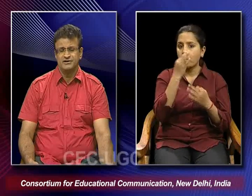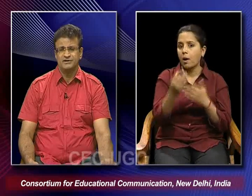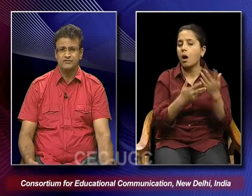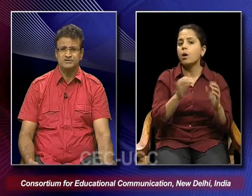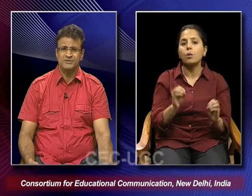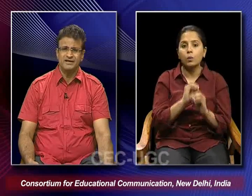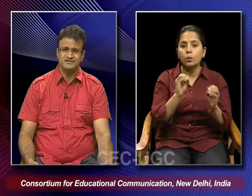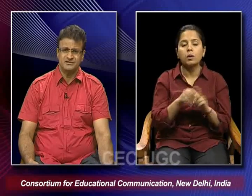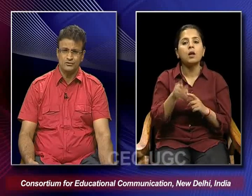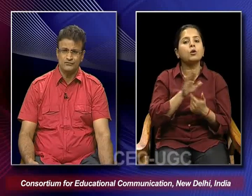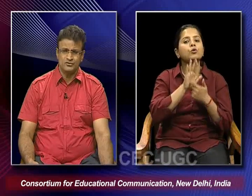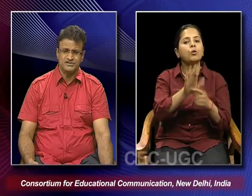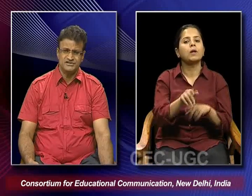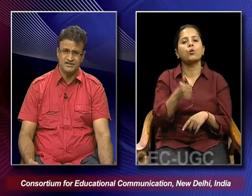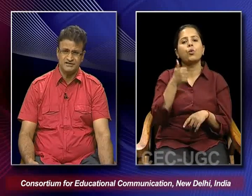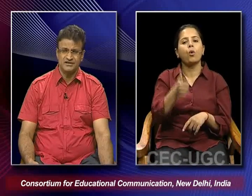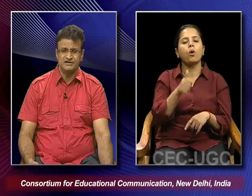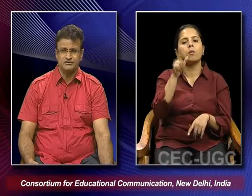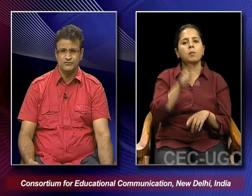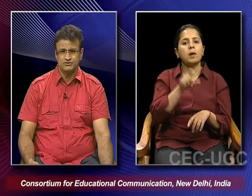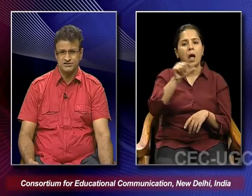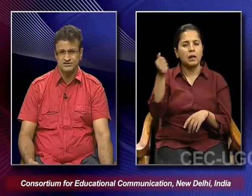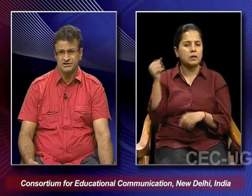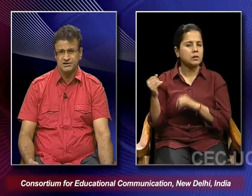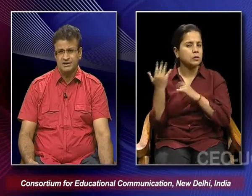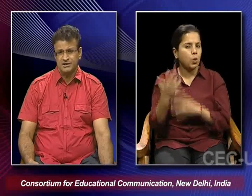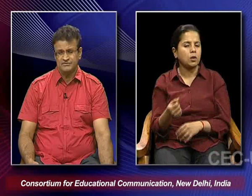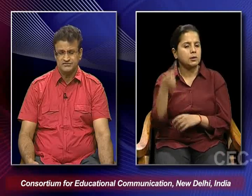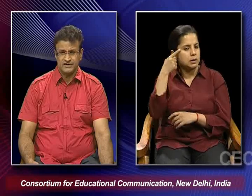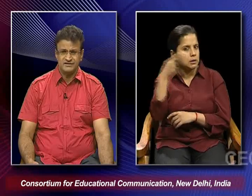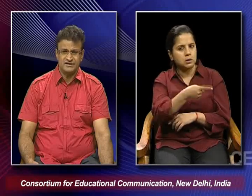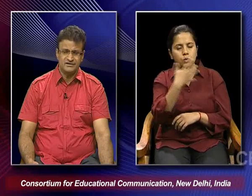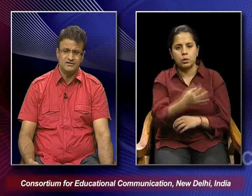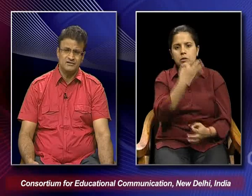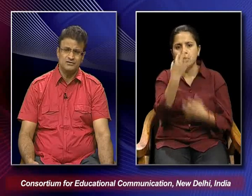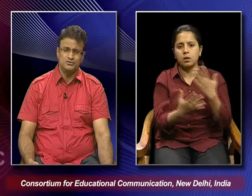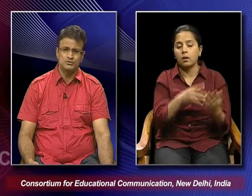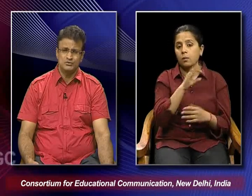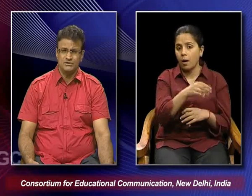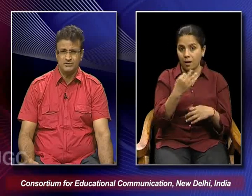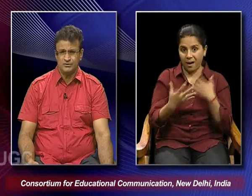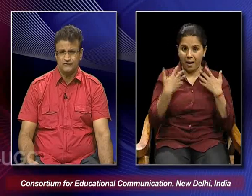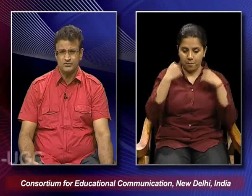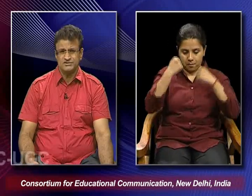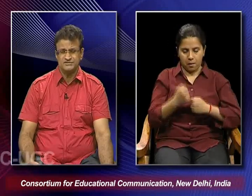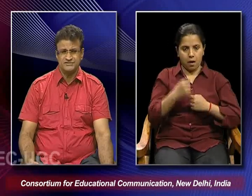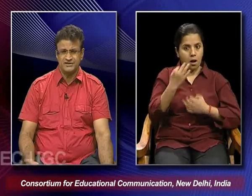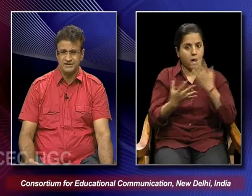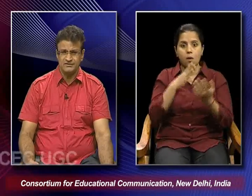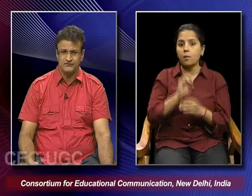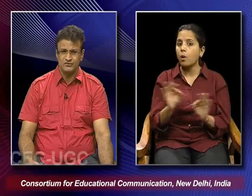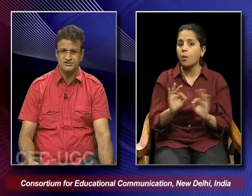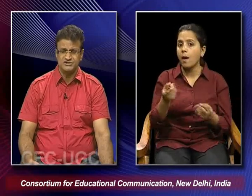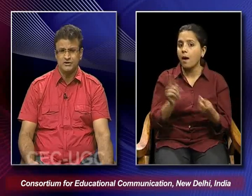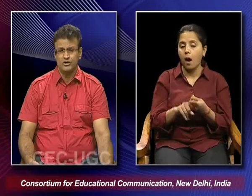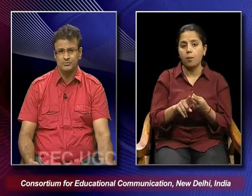he was symbolising the good forces and the other kinds of forces which were antithetical to the good forces which are the